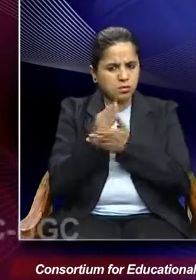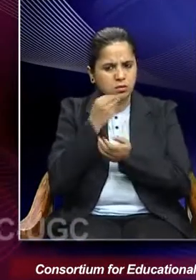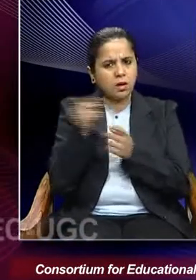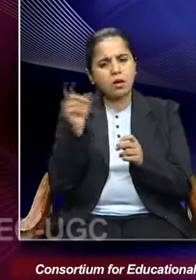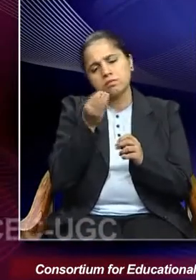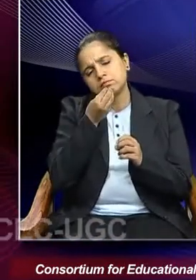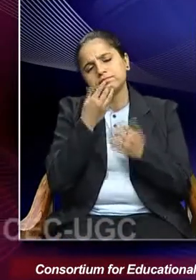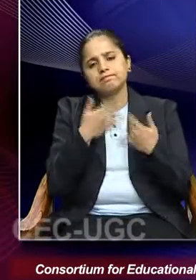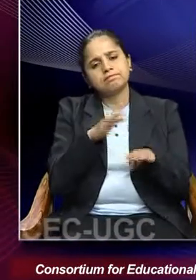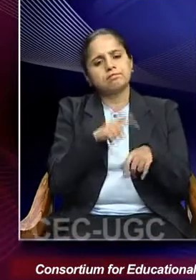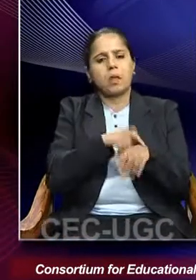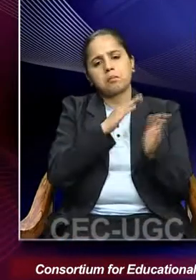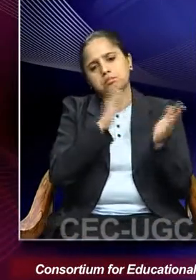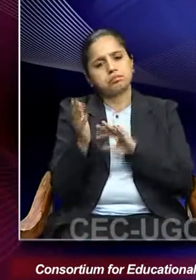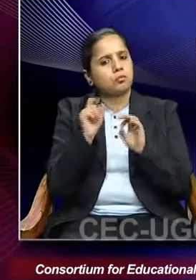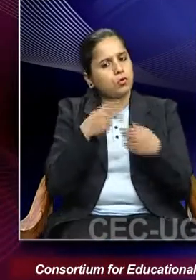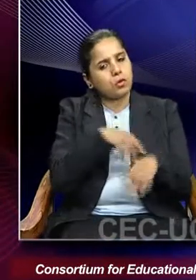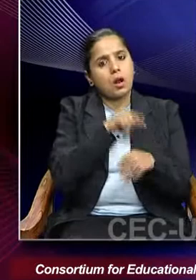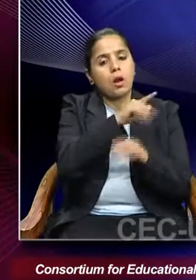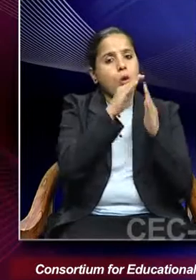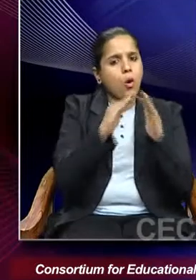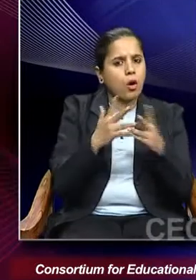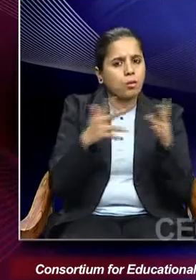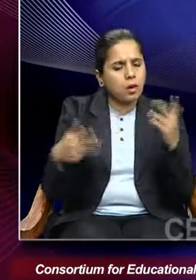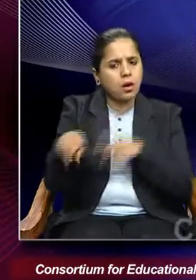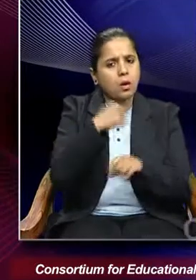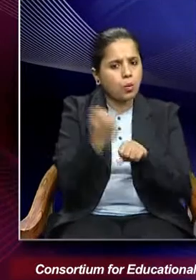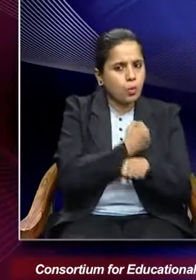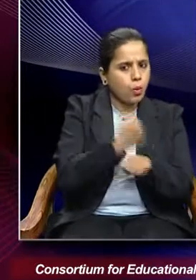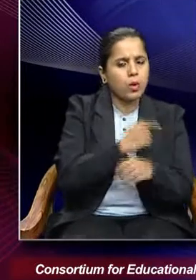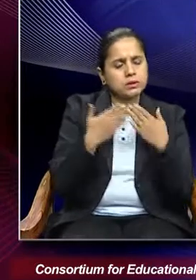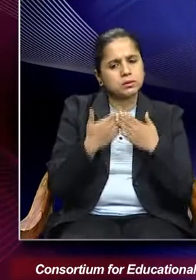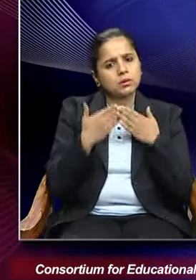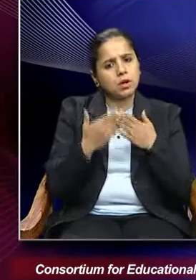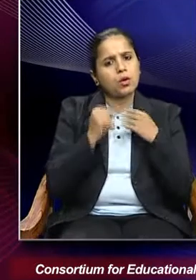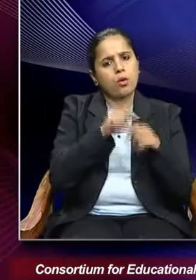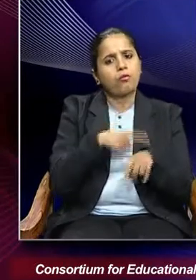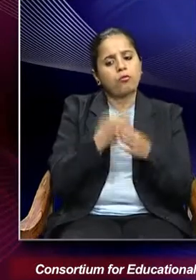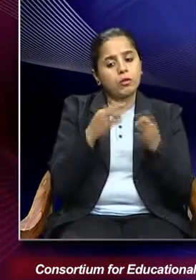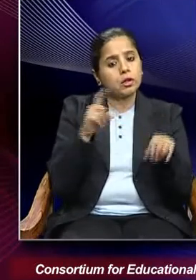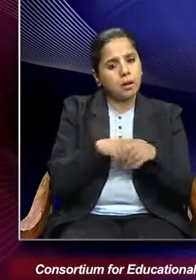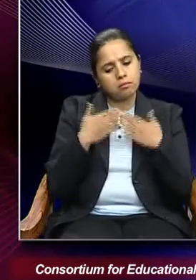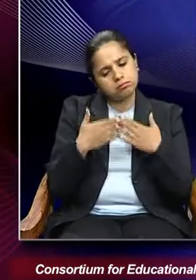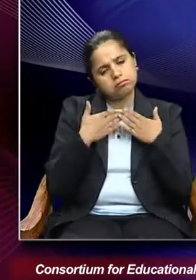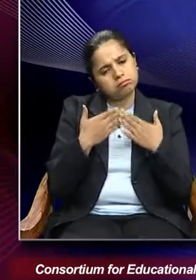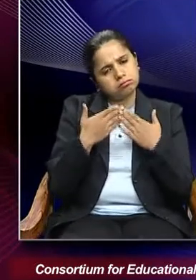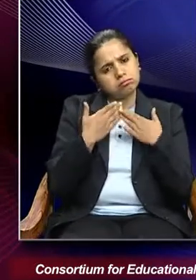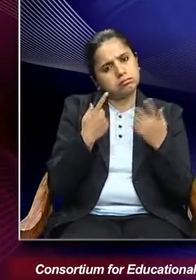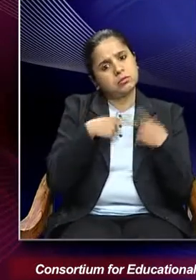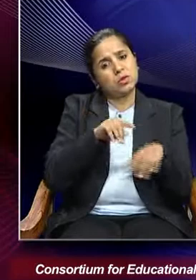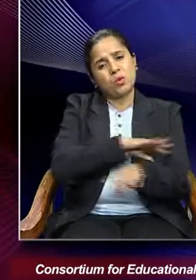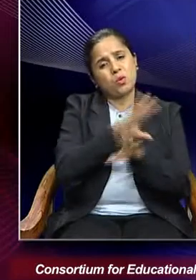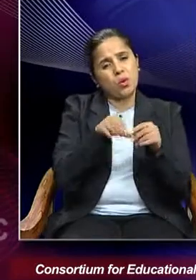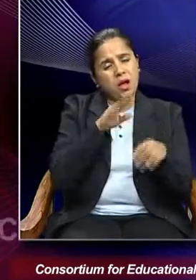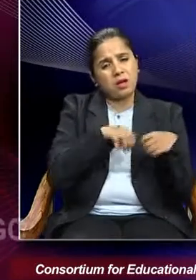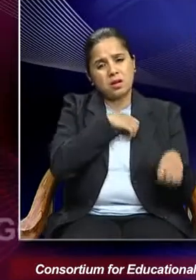helped out in domestic course and studied in her free time. despite all these